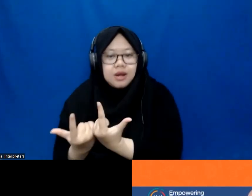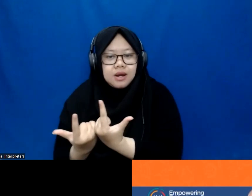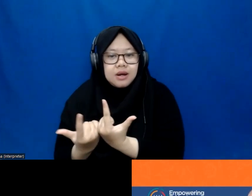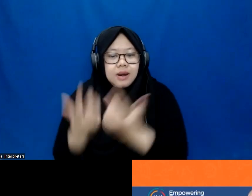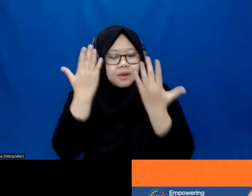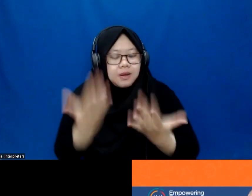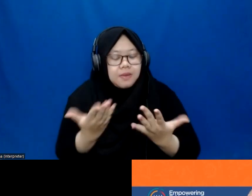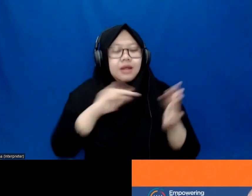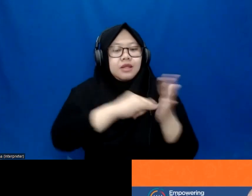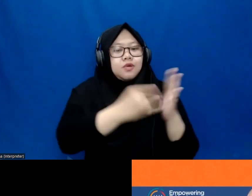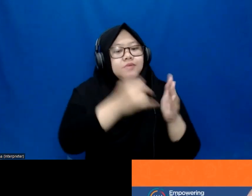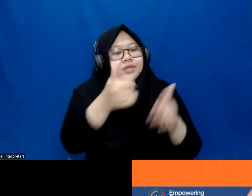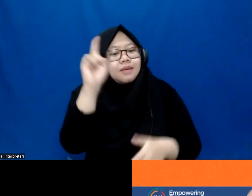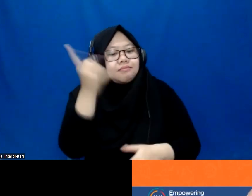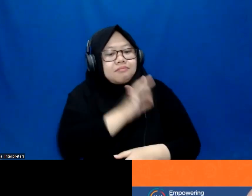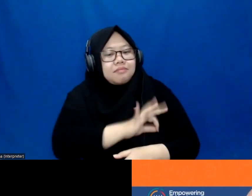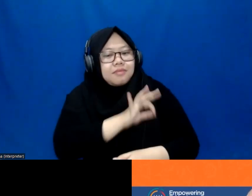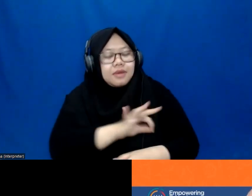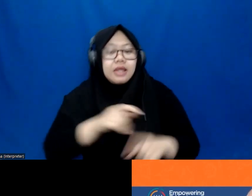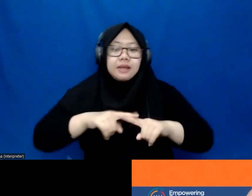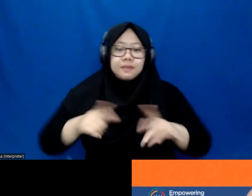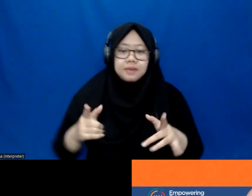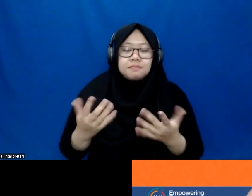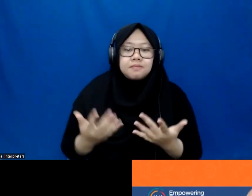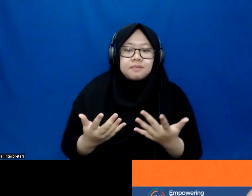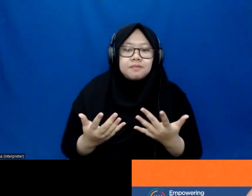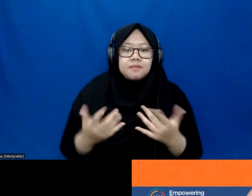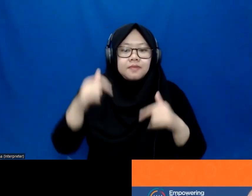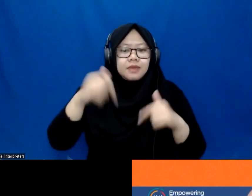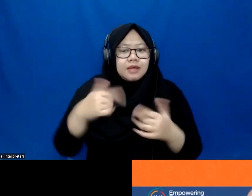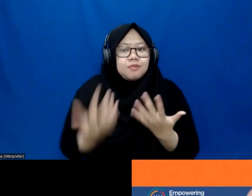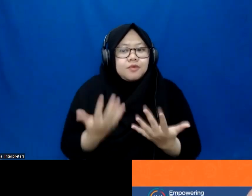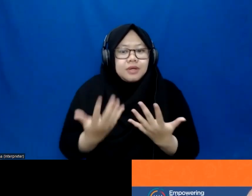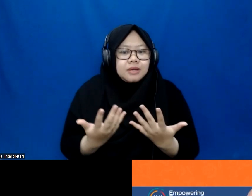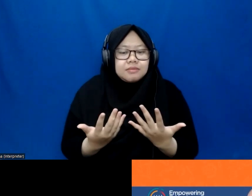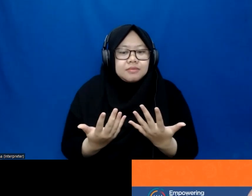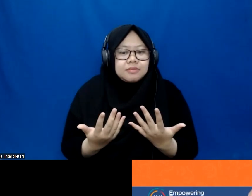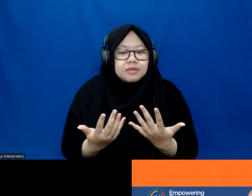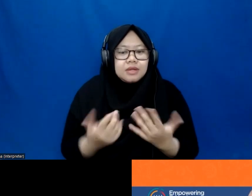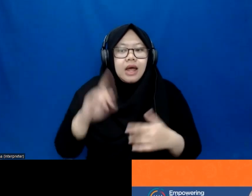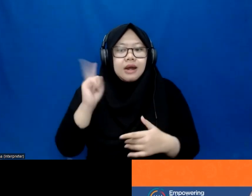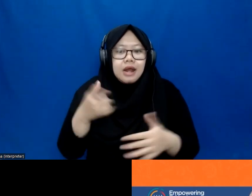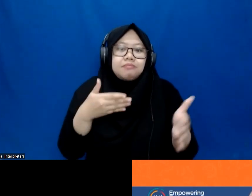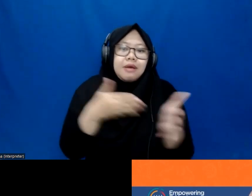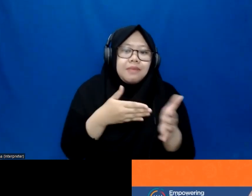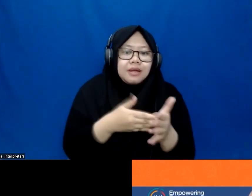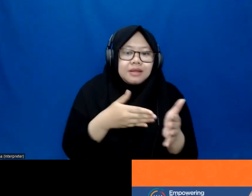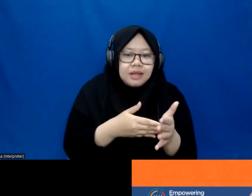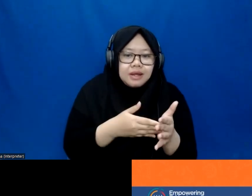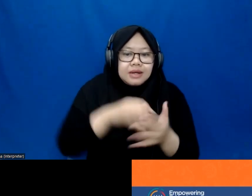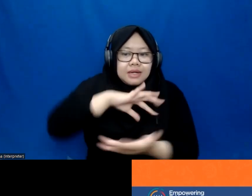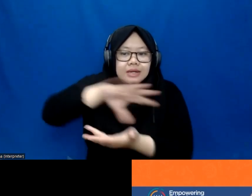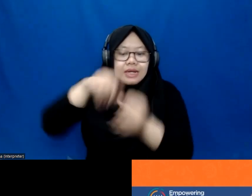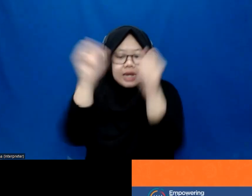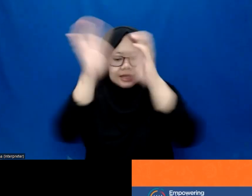technology can be used. And this is unfortunately a barrier in the ASEAN region. There